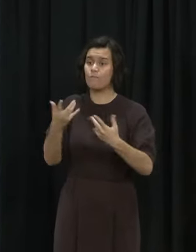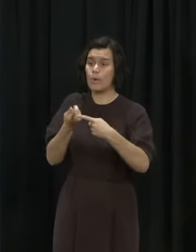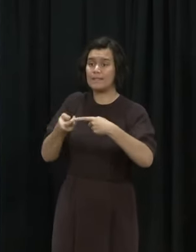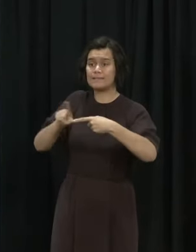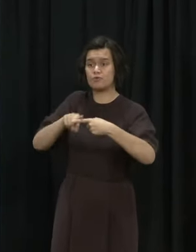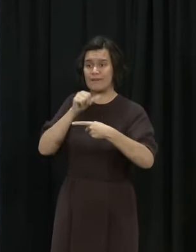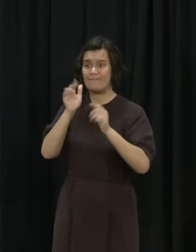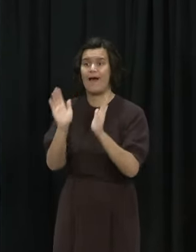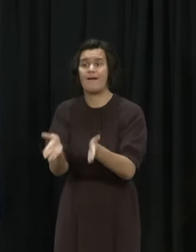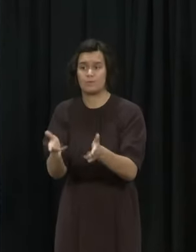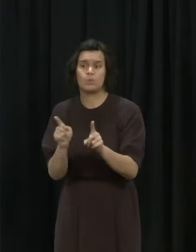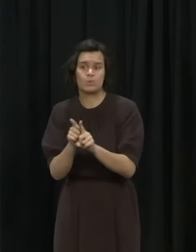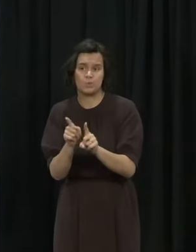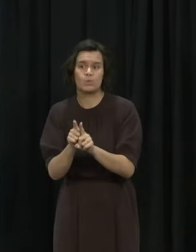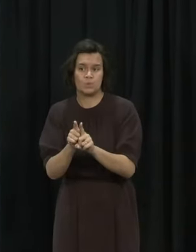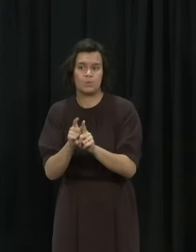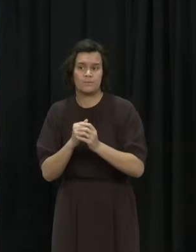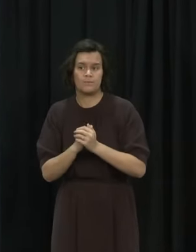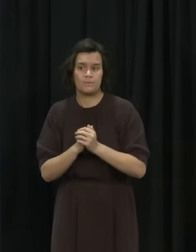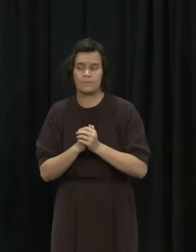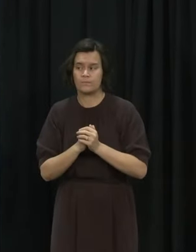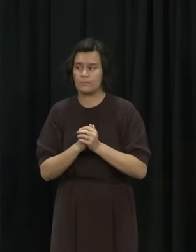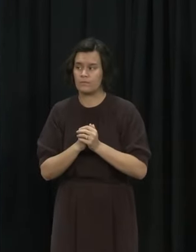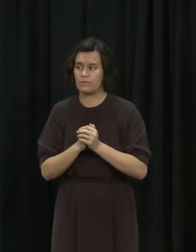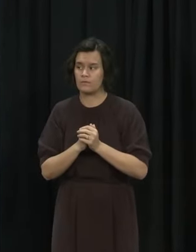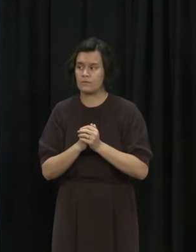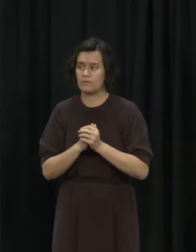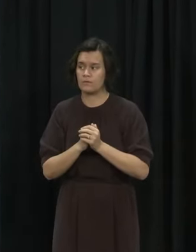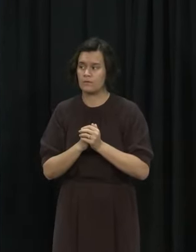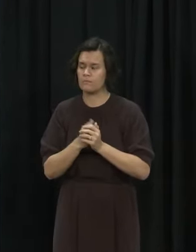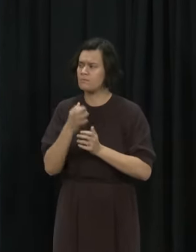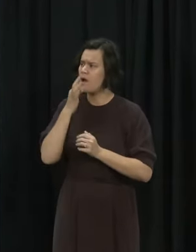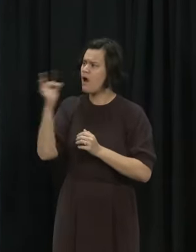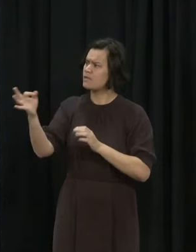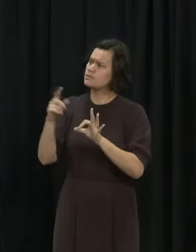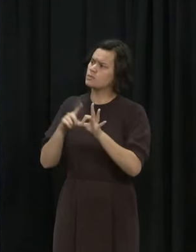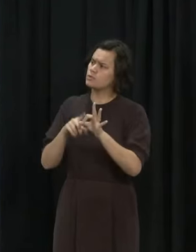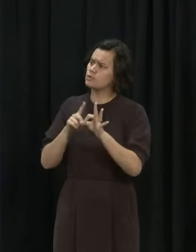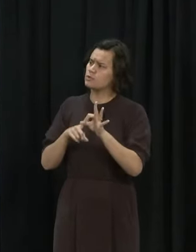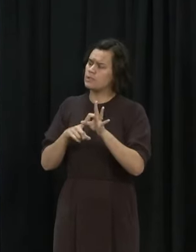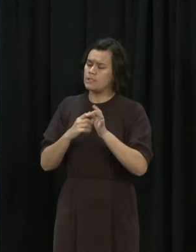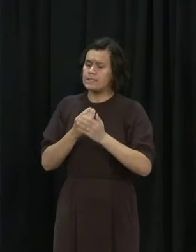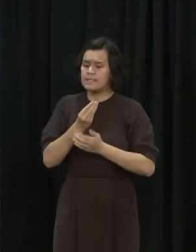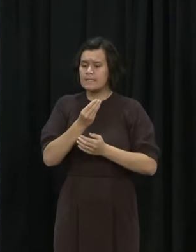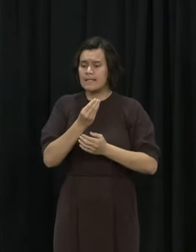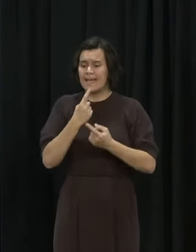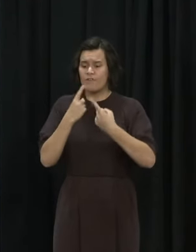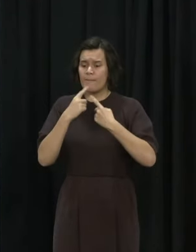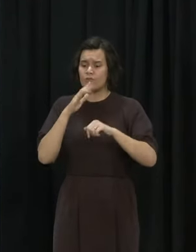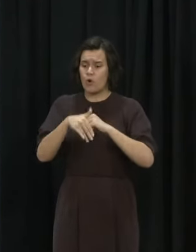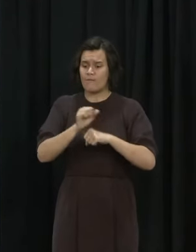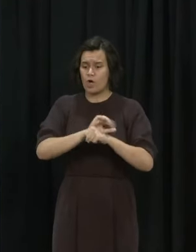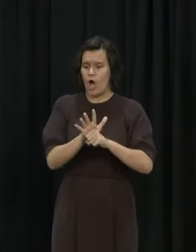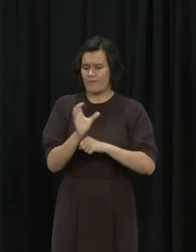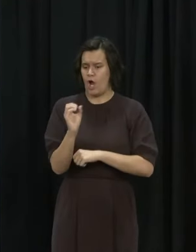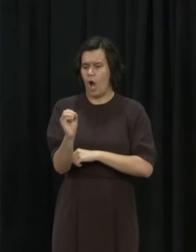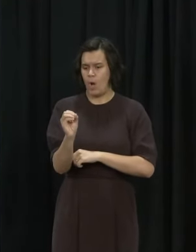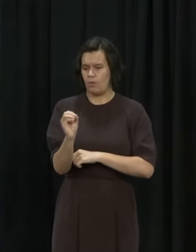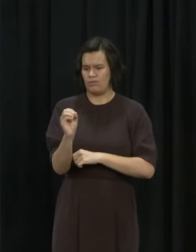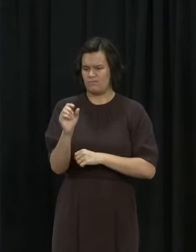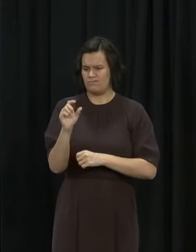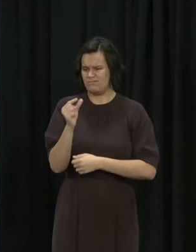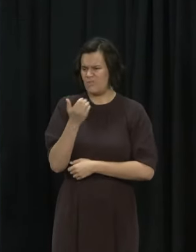get them if they're travelling from Australia You made a point that we still don't really have much firm data or information on Omicron and how severe